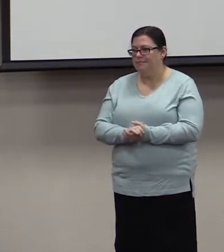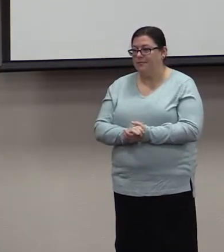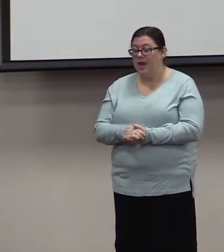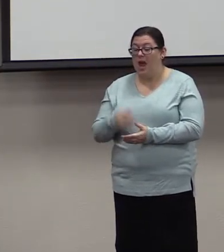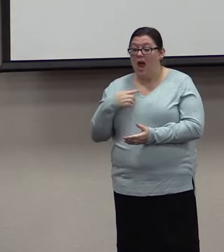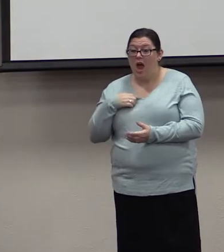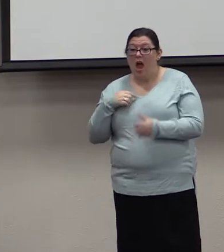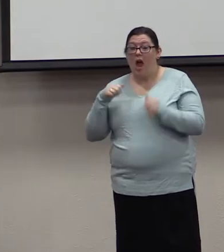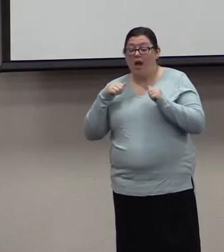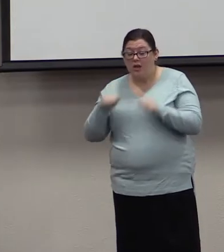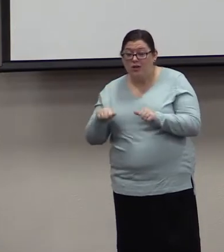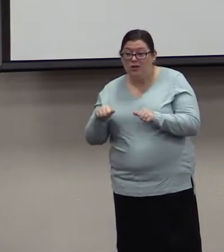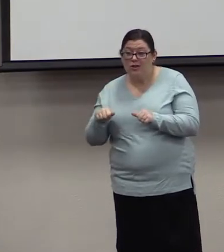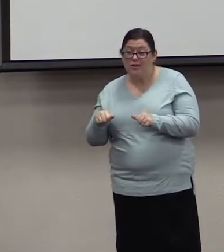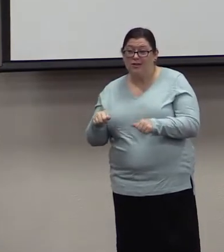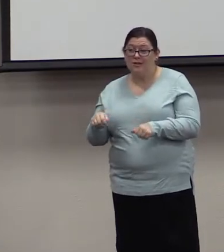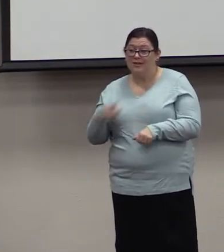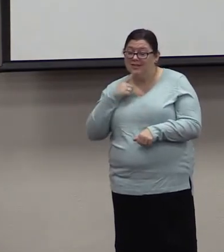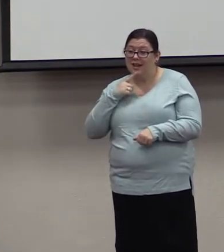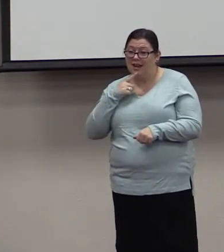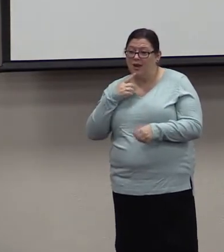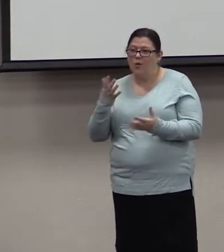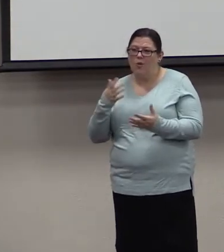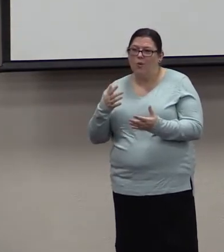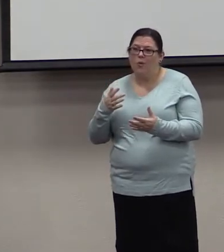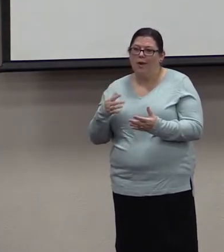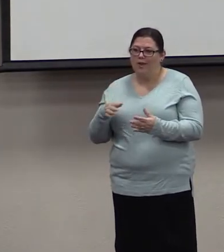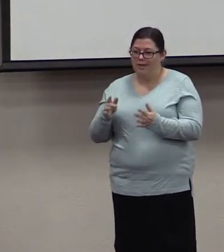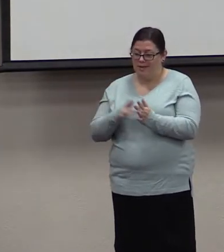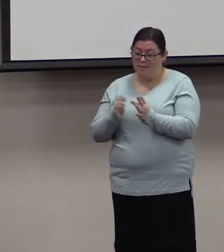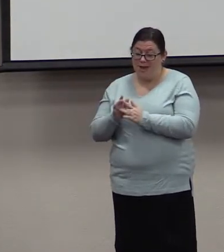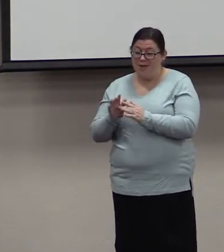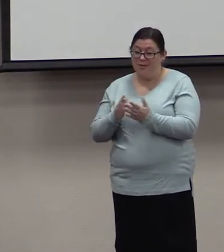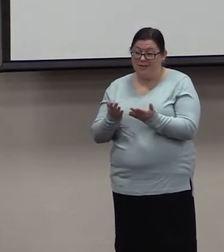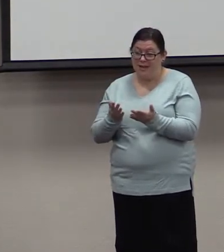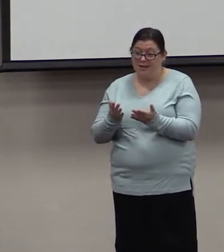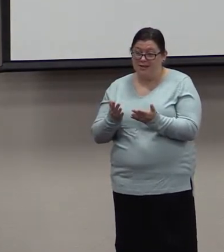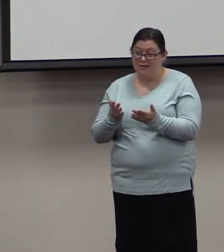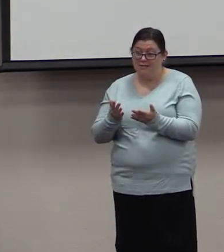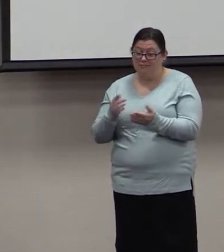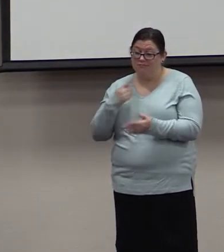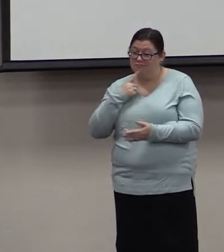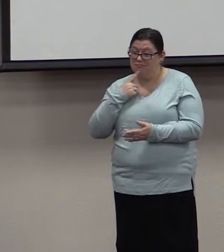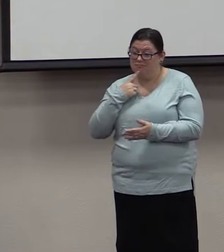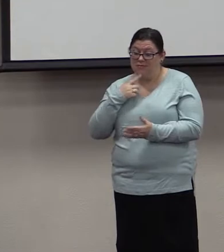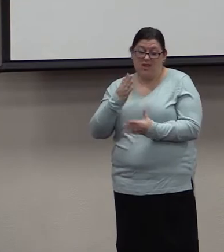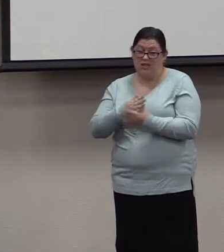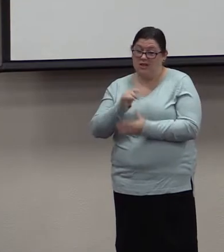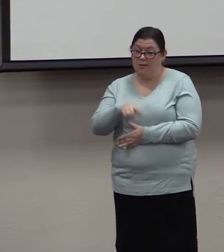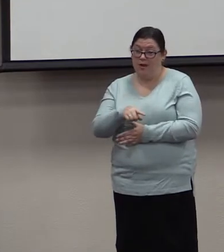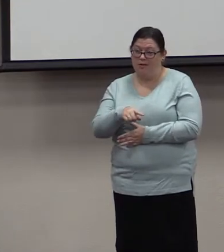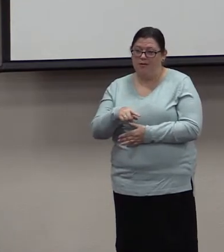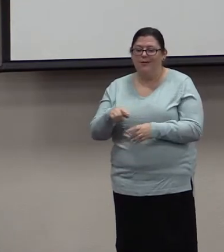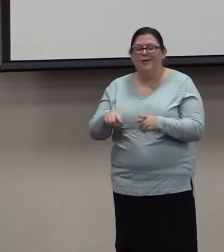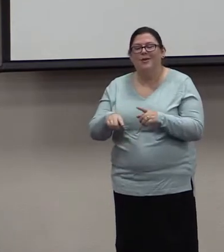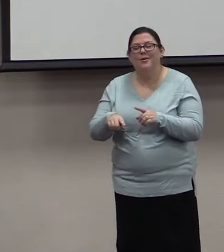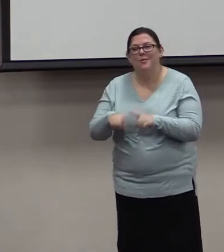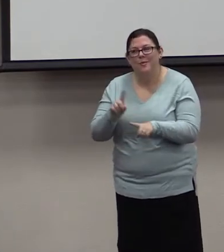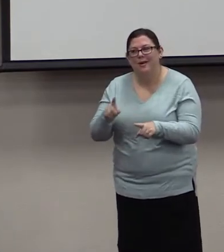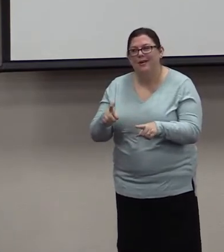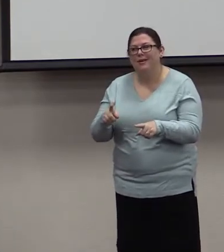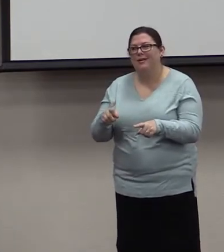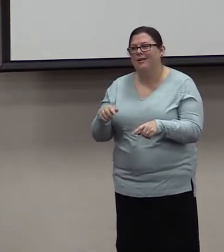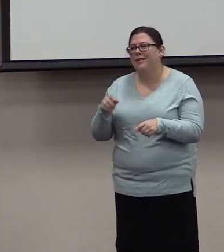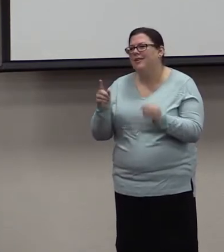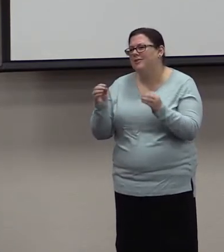But there's more to obedience. We want to look at what God-pleasing obedience looks like in our relationship with other people.